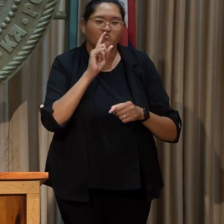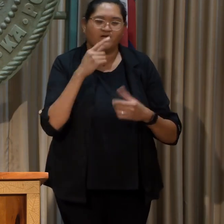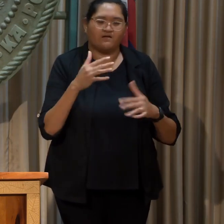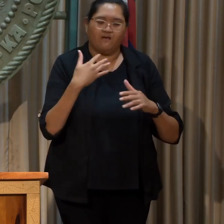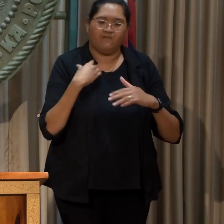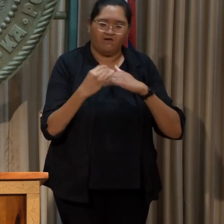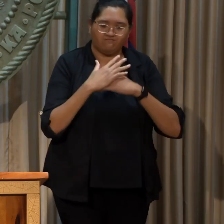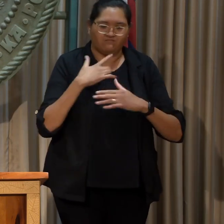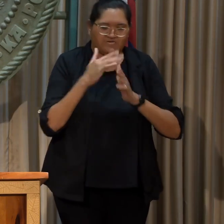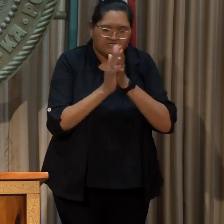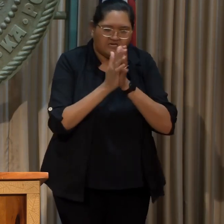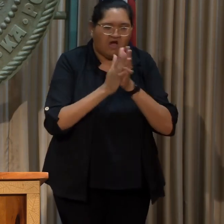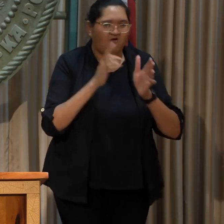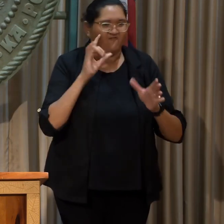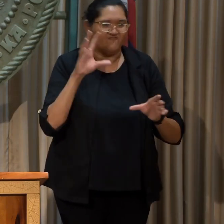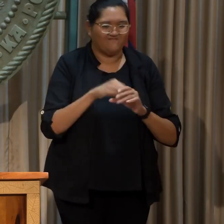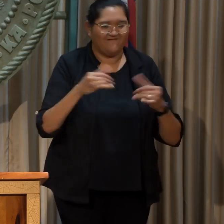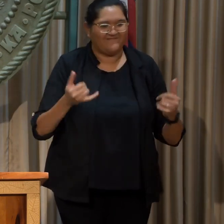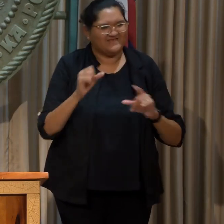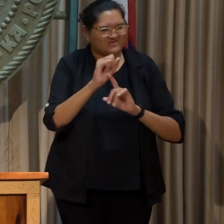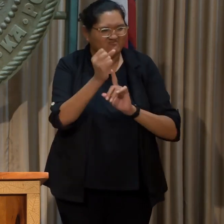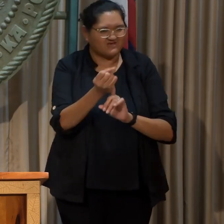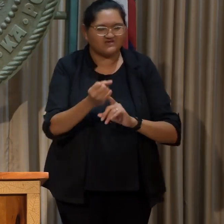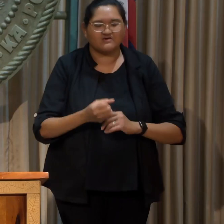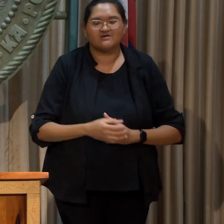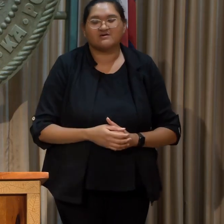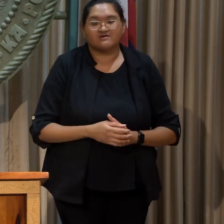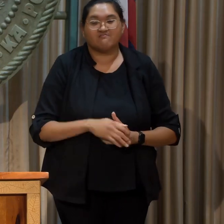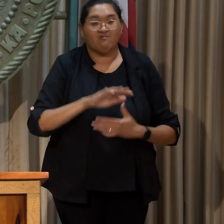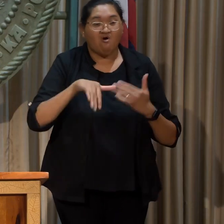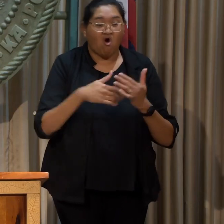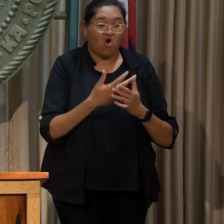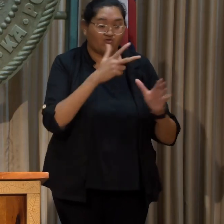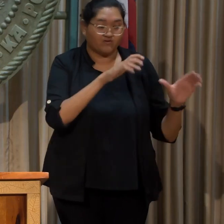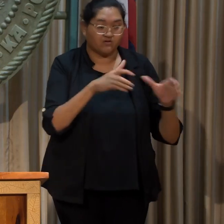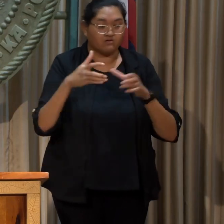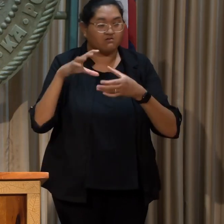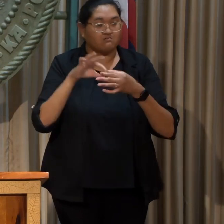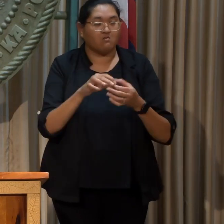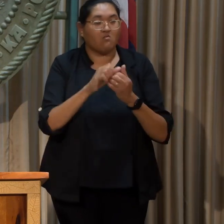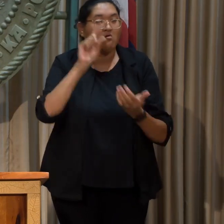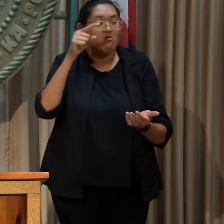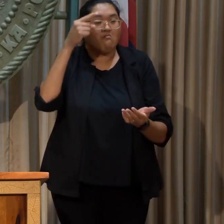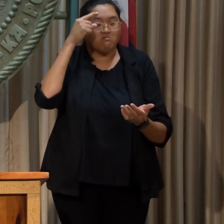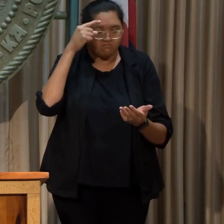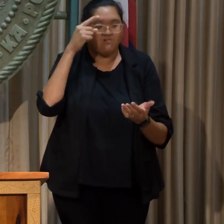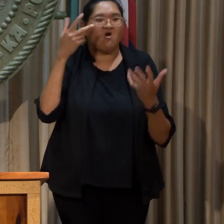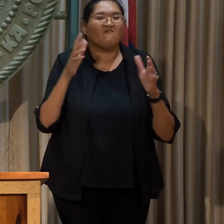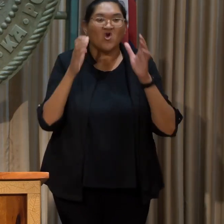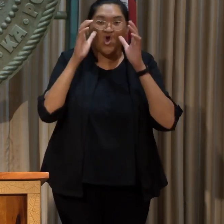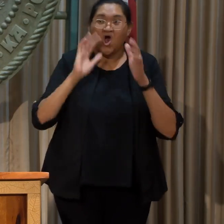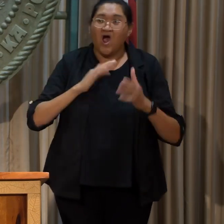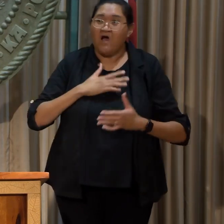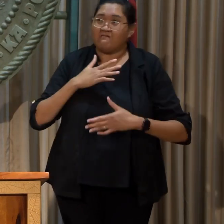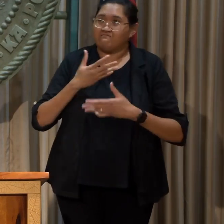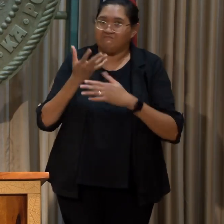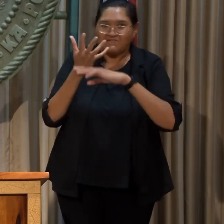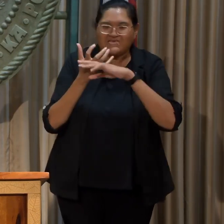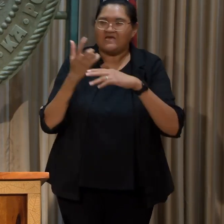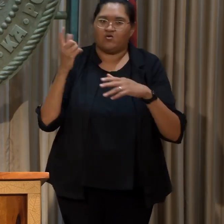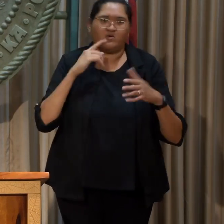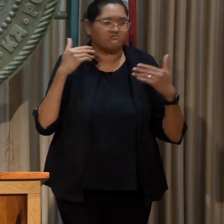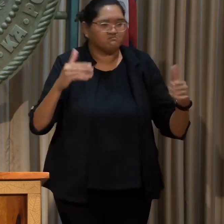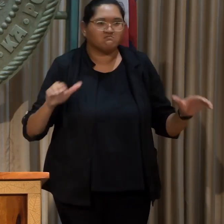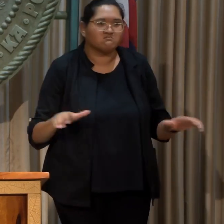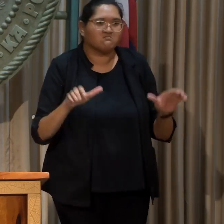force for my involvement in this case. All three branches of Hawai'i's state government have now heard our plea and taken action like never